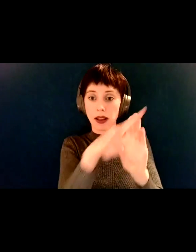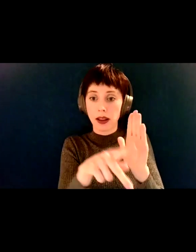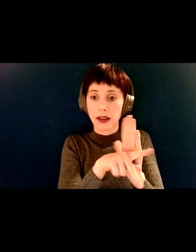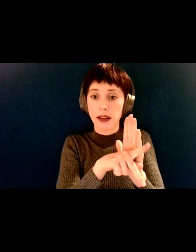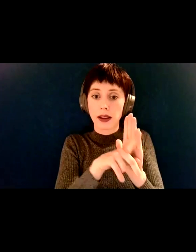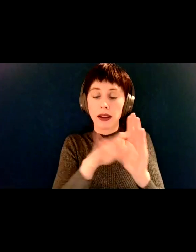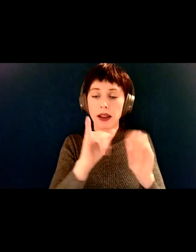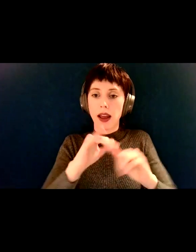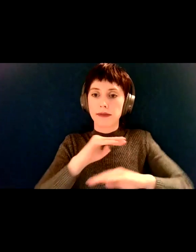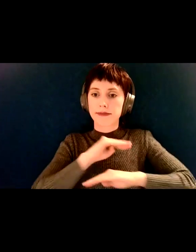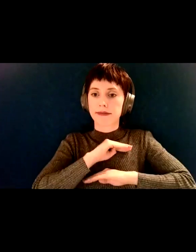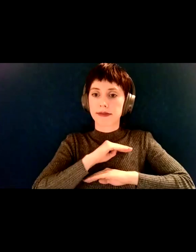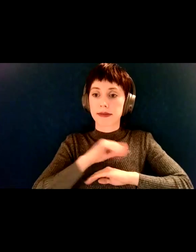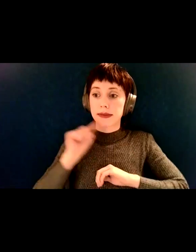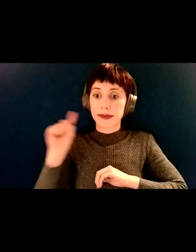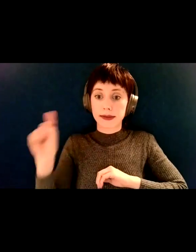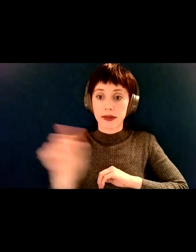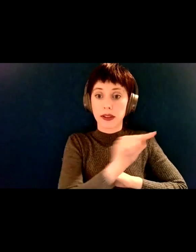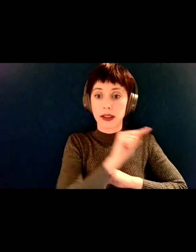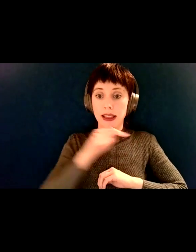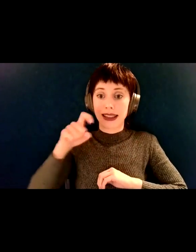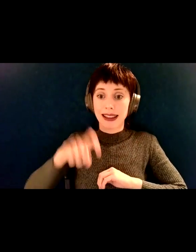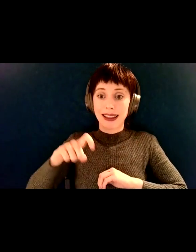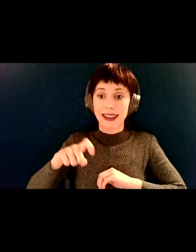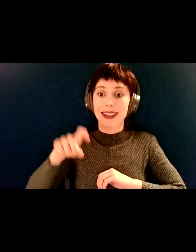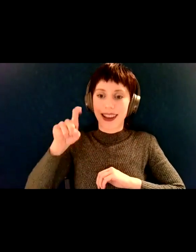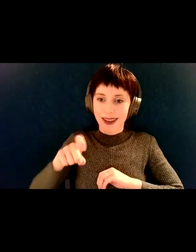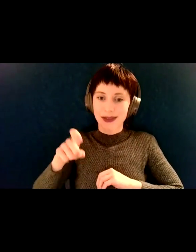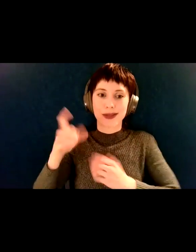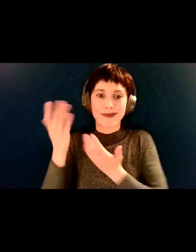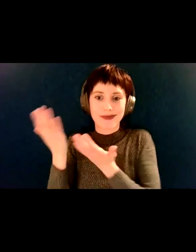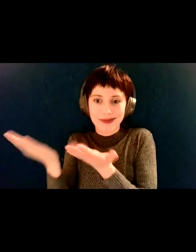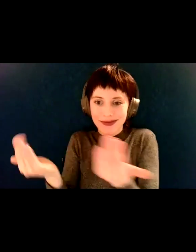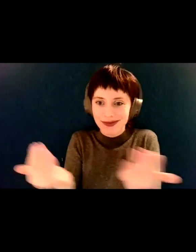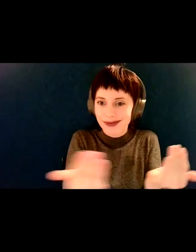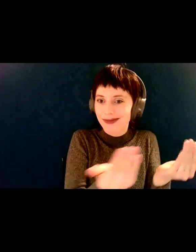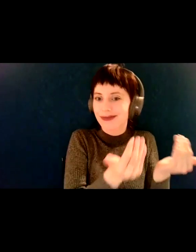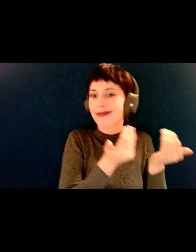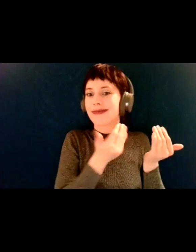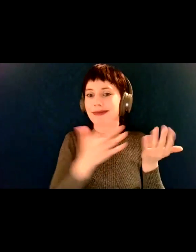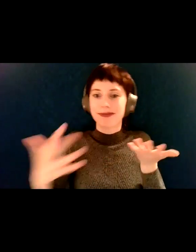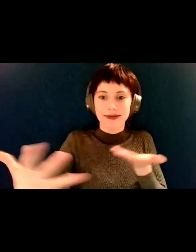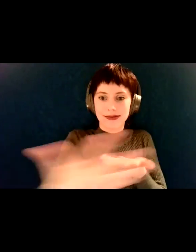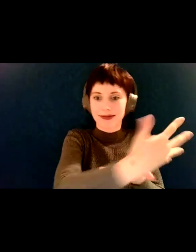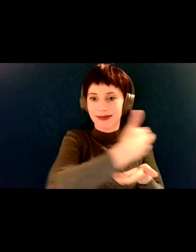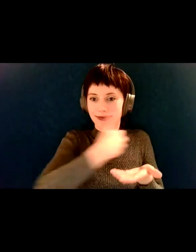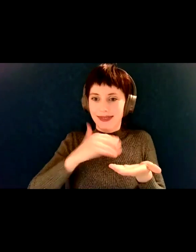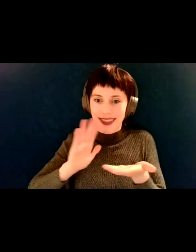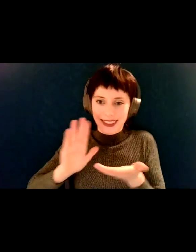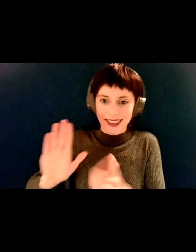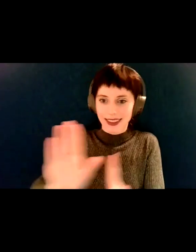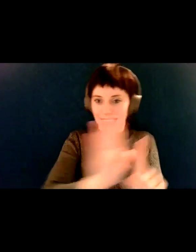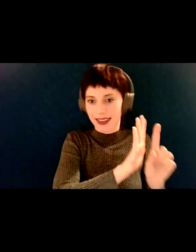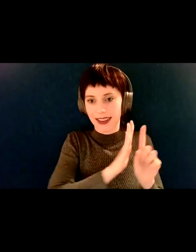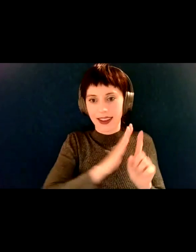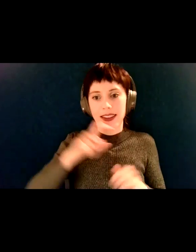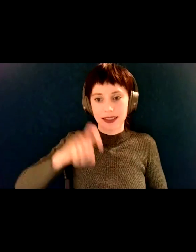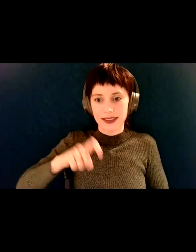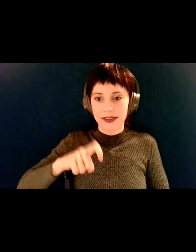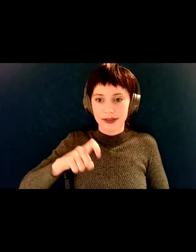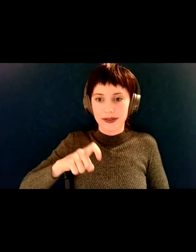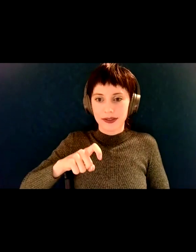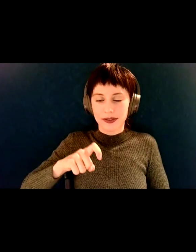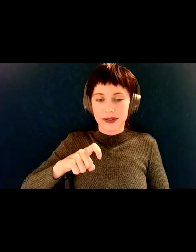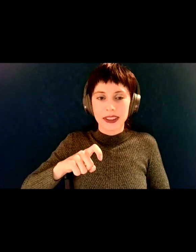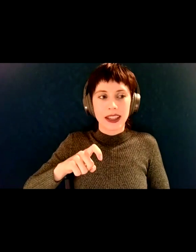to be considered. Um, yeah. And I, and I think, um, you know, what Alan is hitting on here too, is that, um, I think